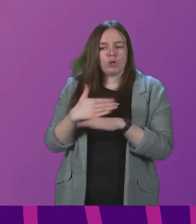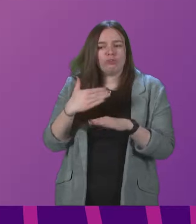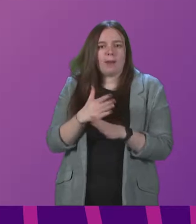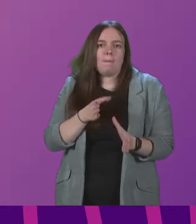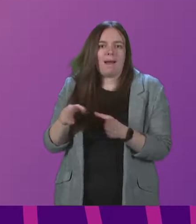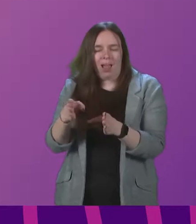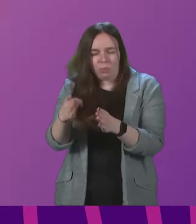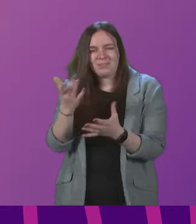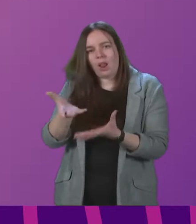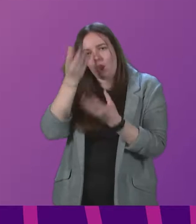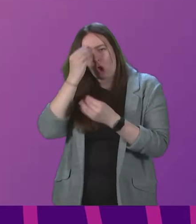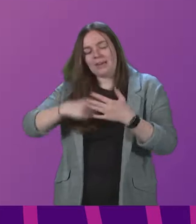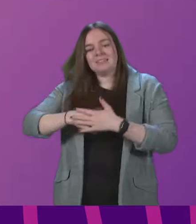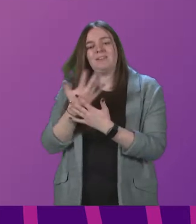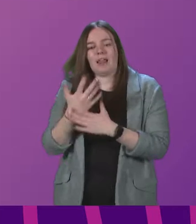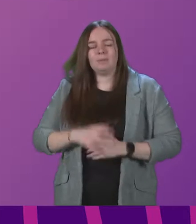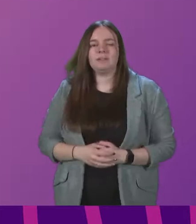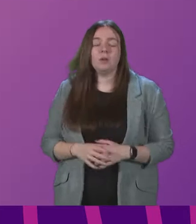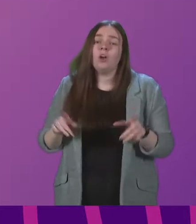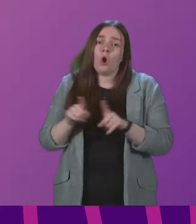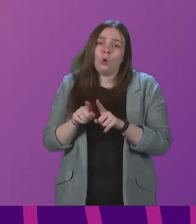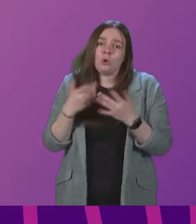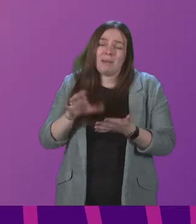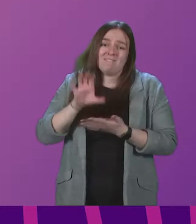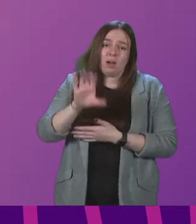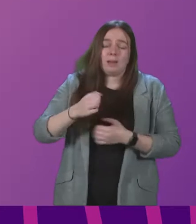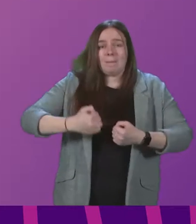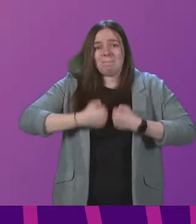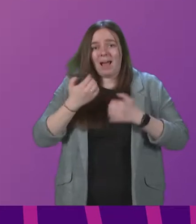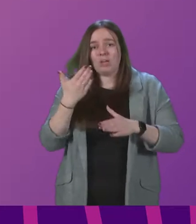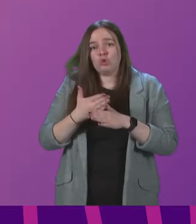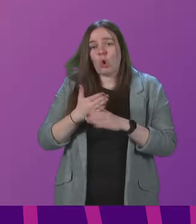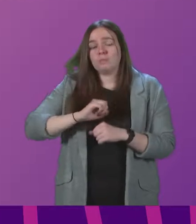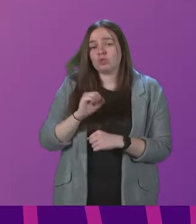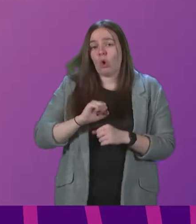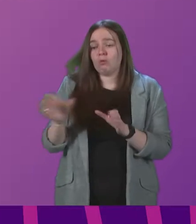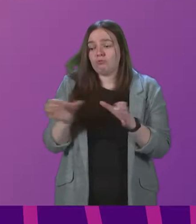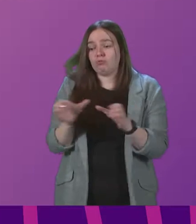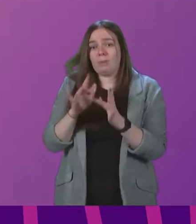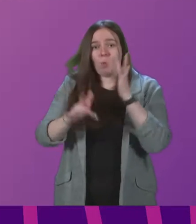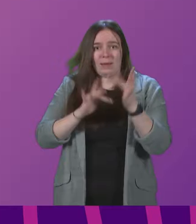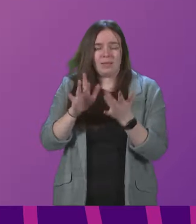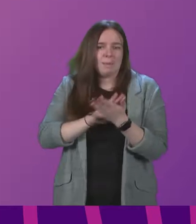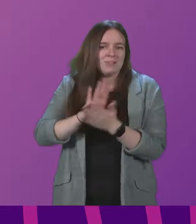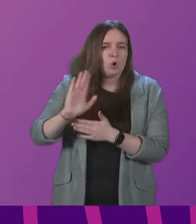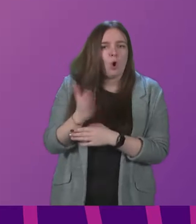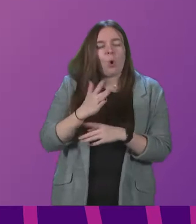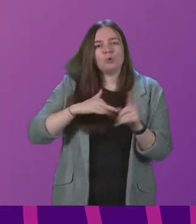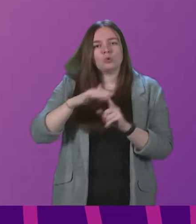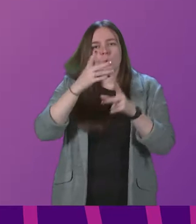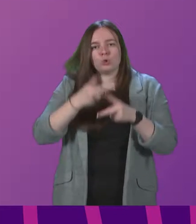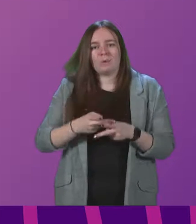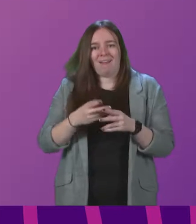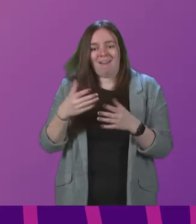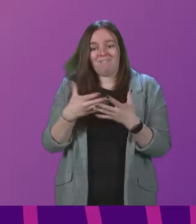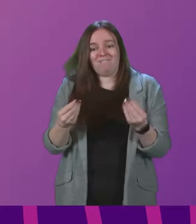and learning and development. We've also funded the My Job Scotland recruitment website so that all social care vacancies can be